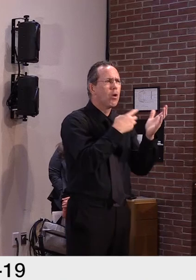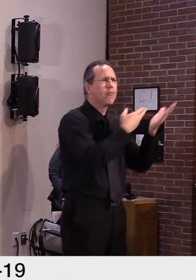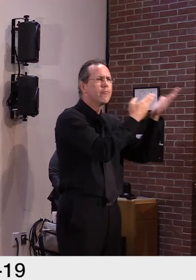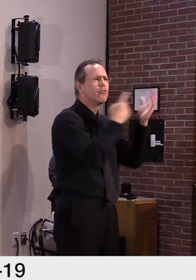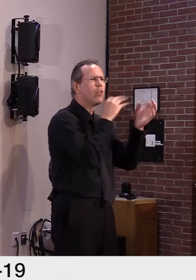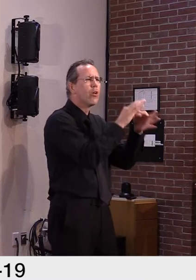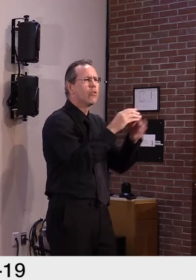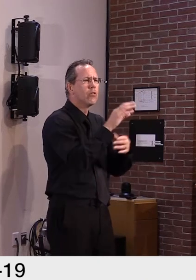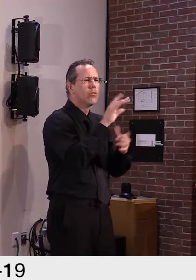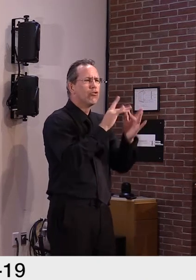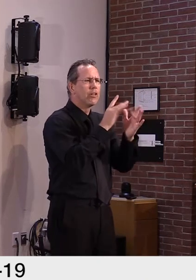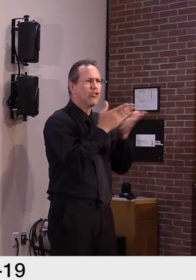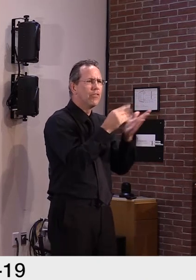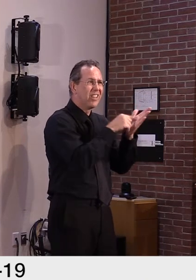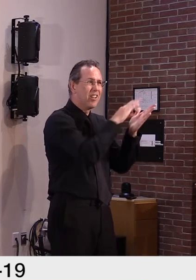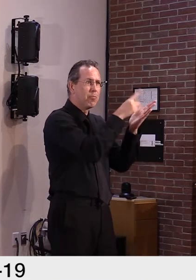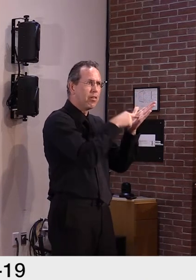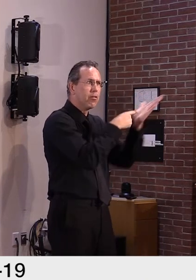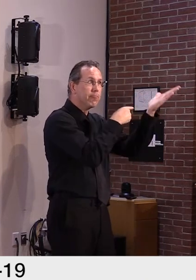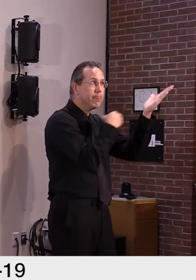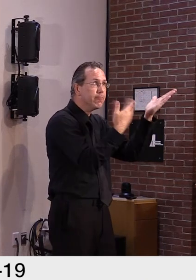Okay, great. Thanks, Governor. I appreciate it.